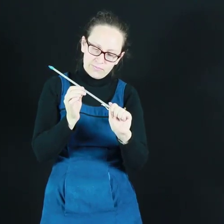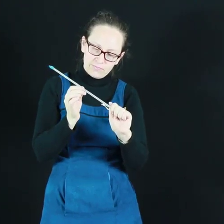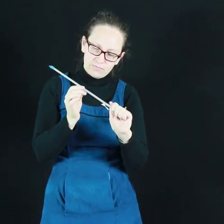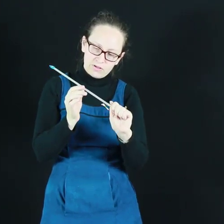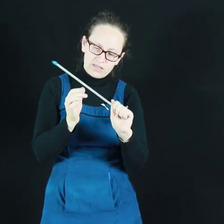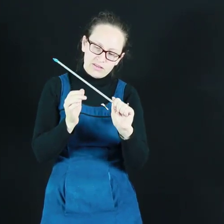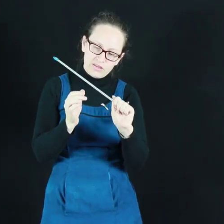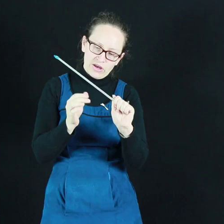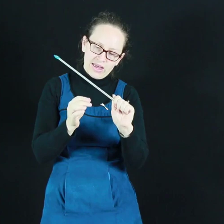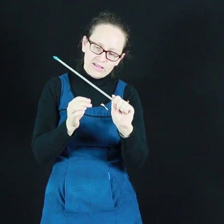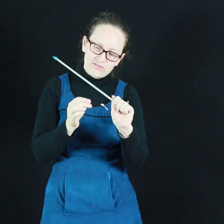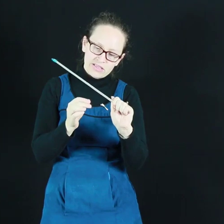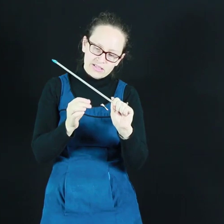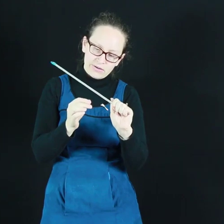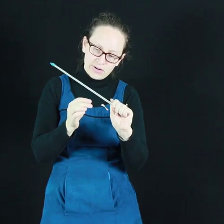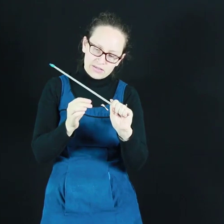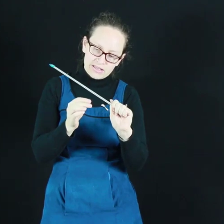with the end of this thermometer.